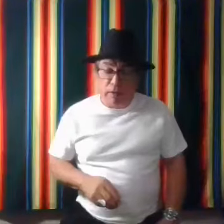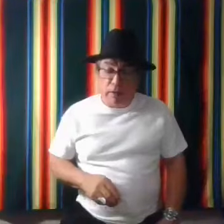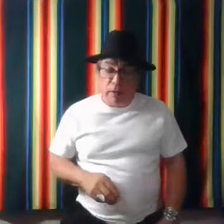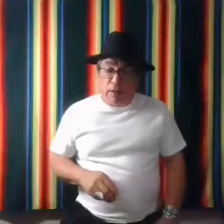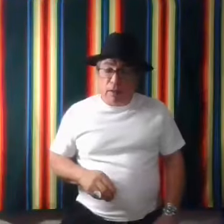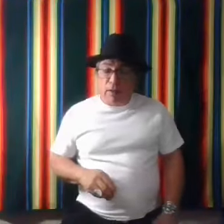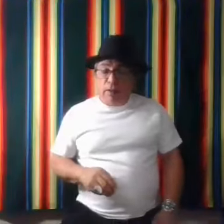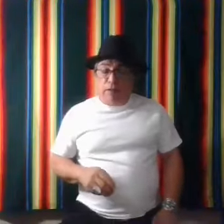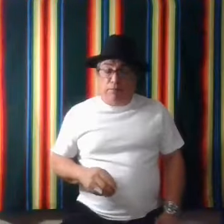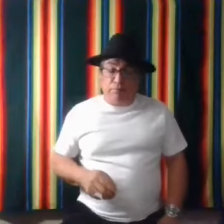Um,